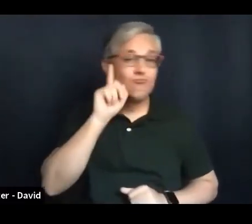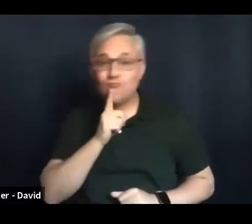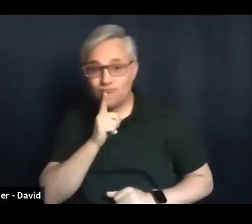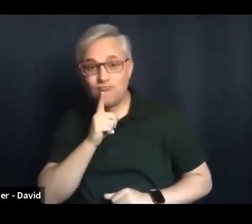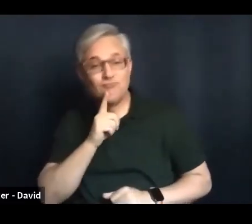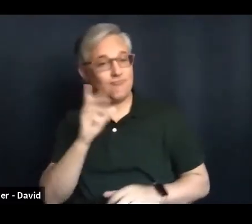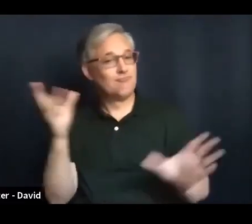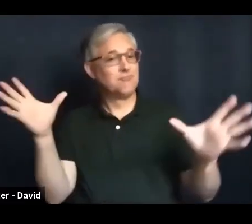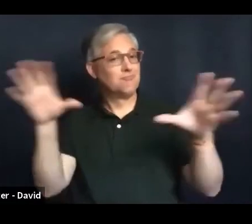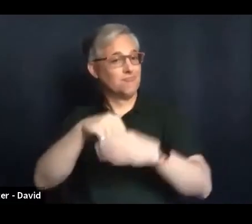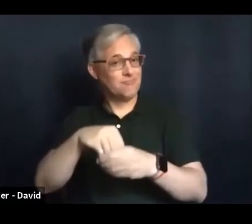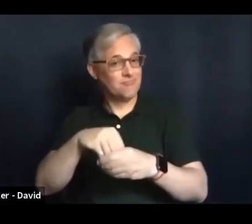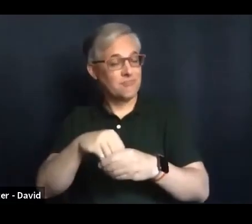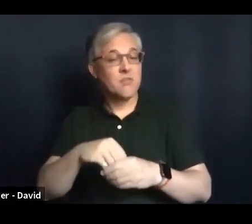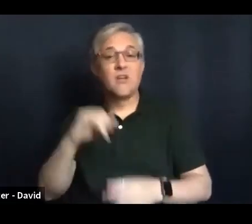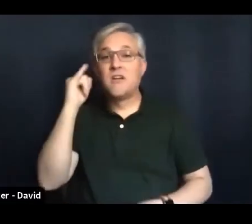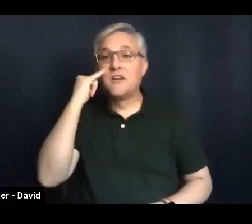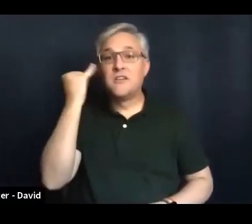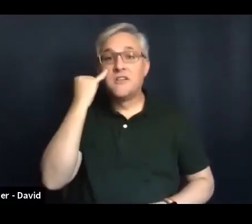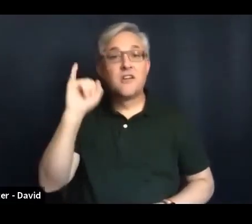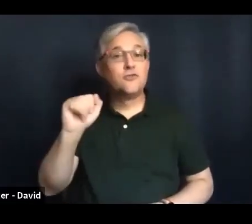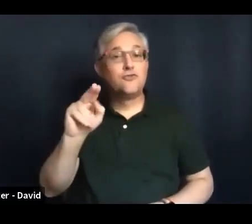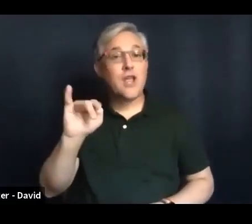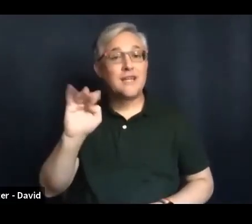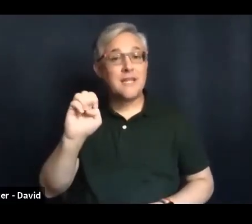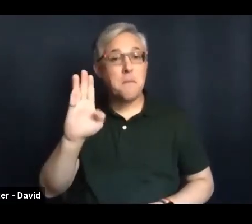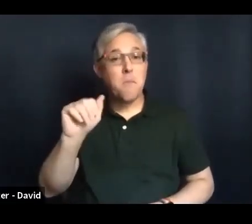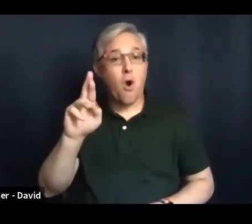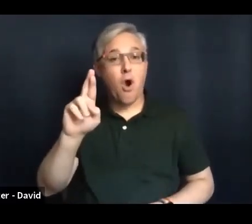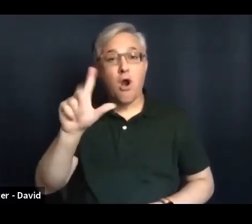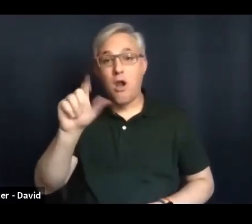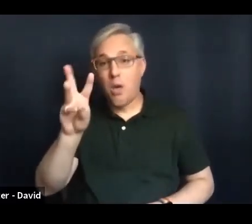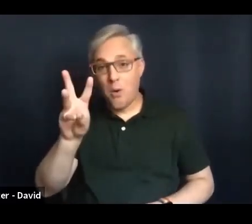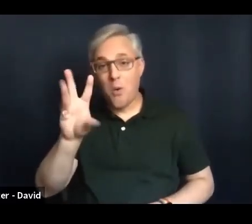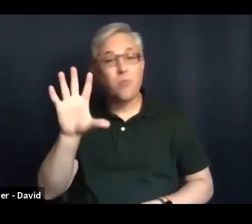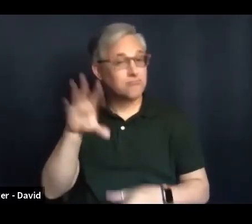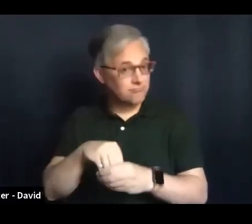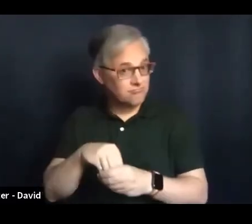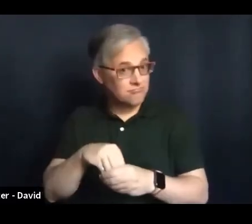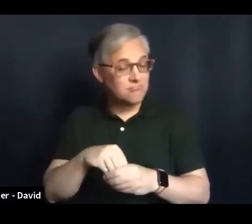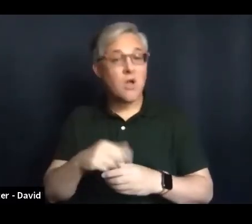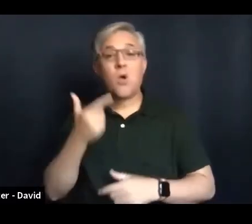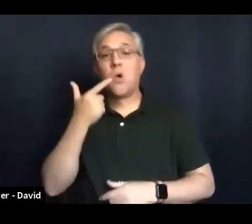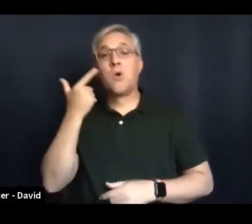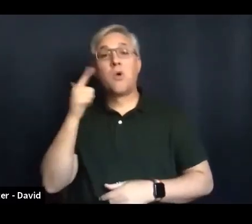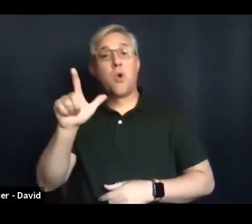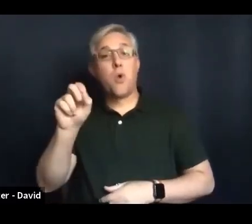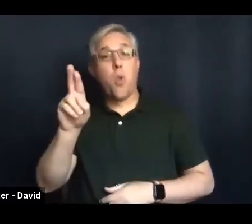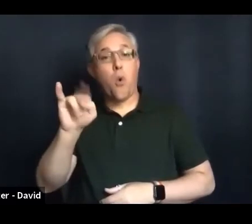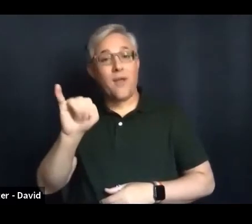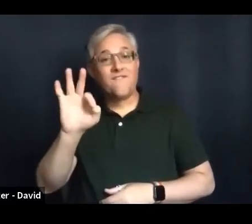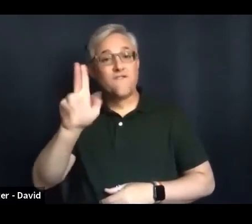involved as has Lori Fuller and their kids. So if you're interested, let me know.